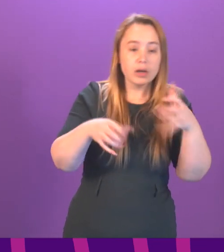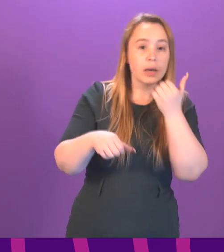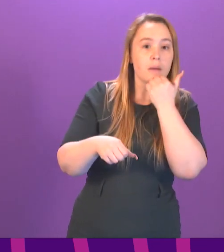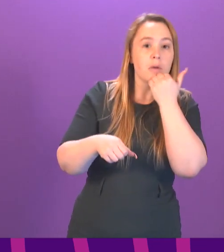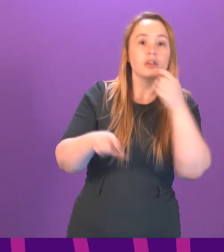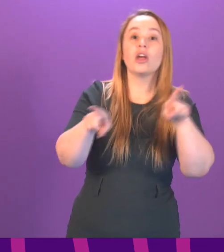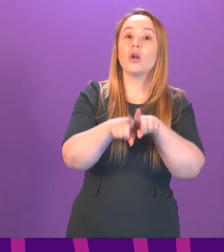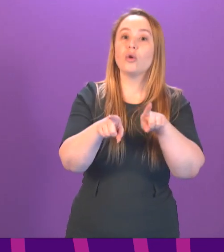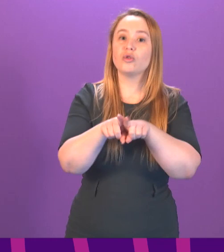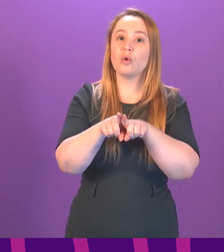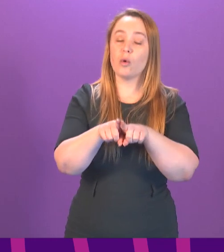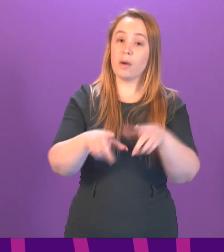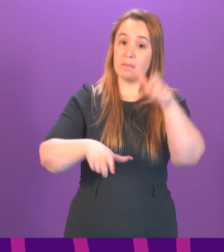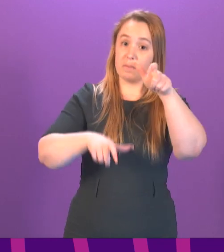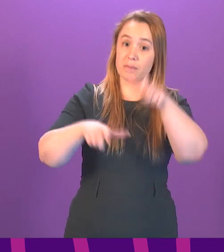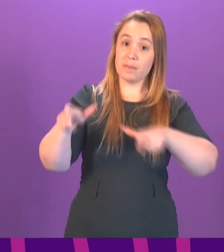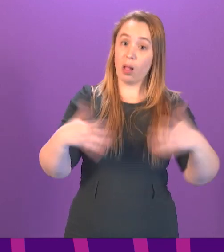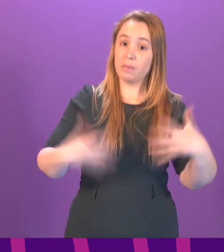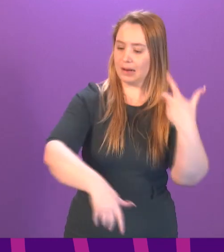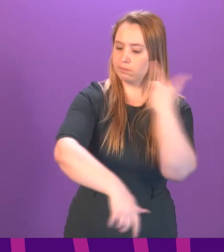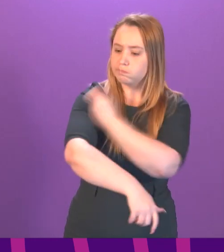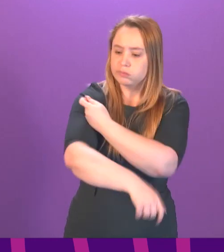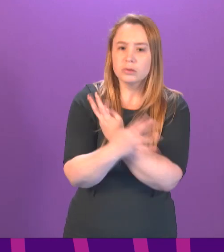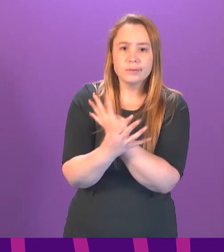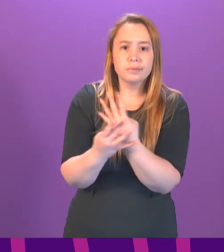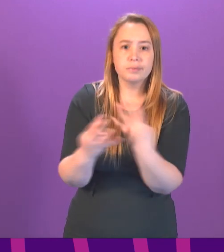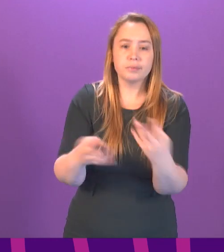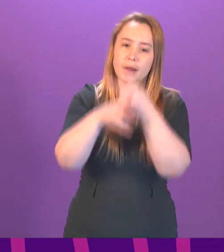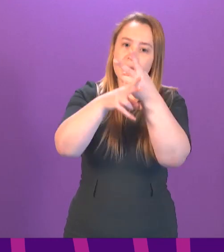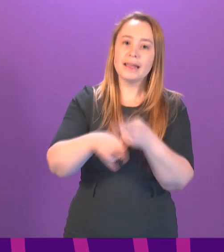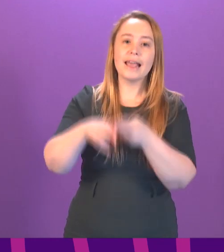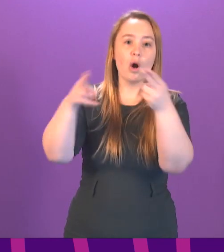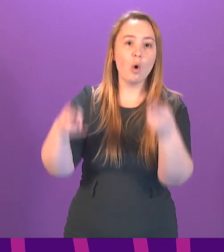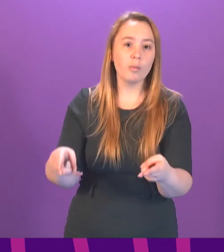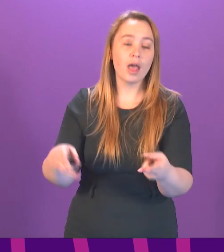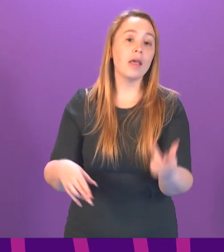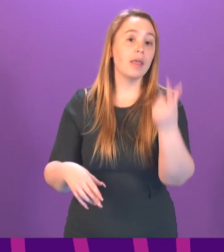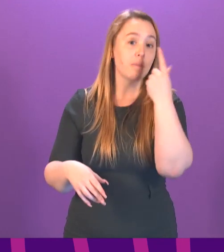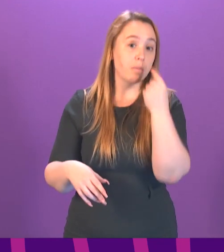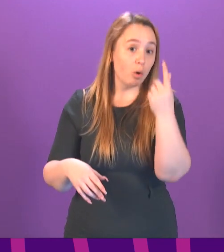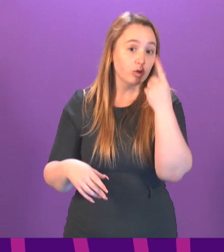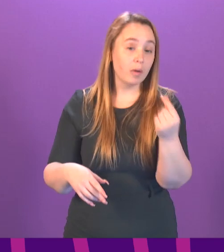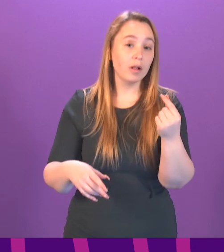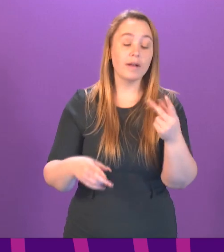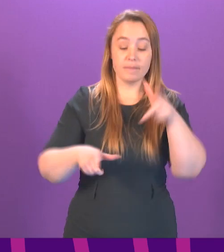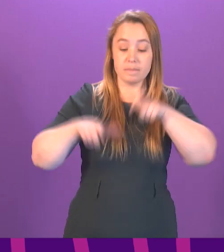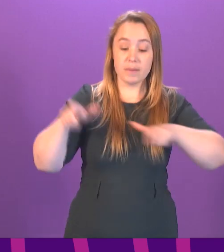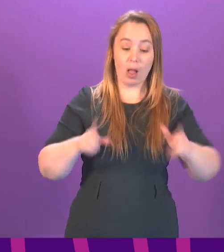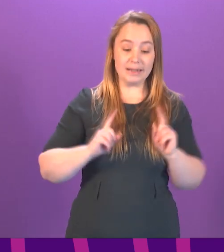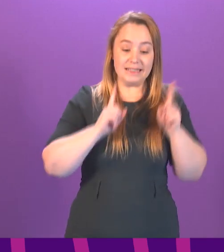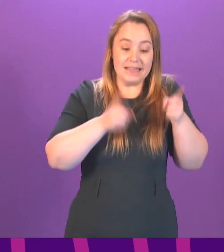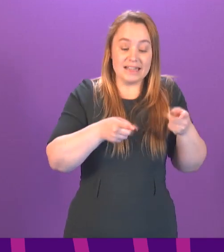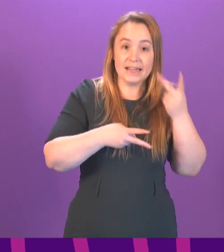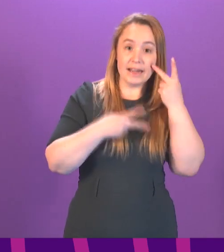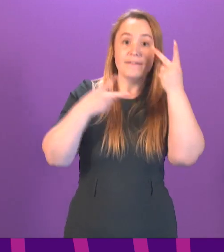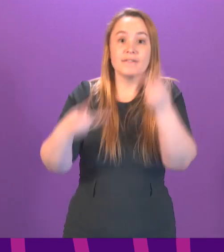in light of the extremely high uptake of vaccination in care homes, what is possible in terms of designated visitors that can